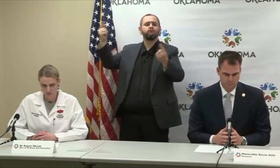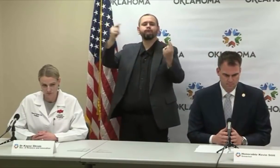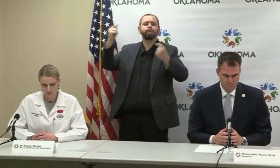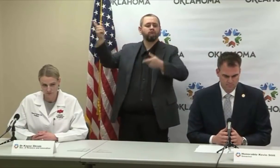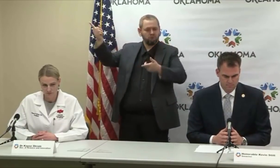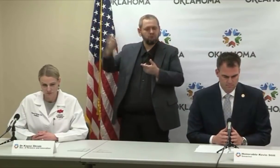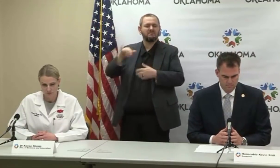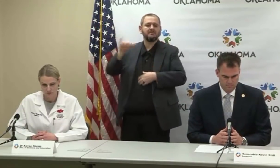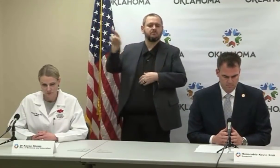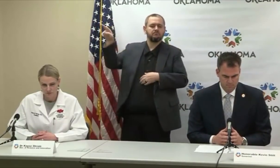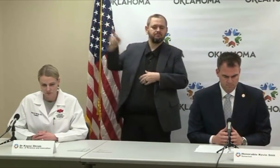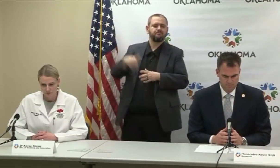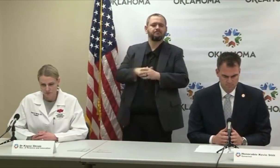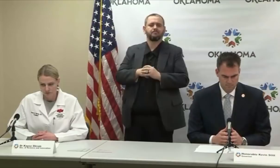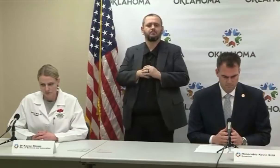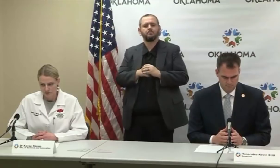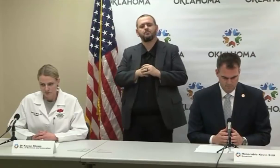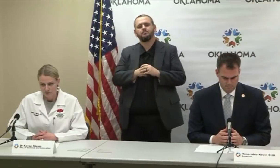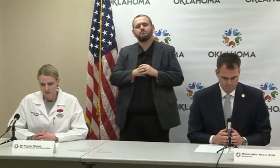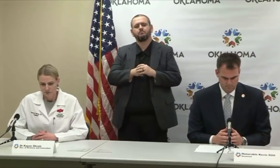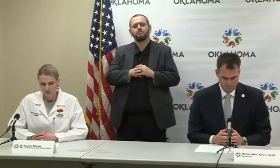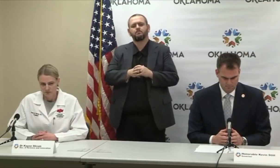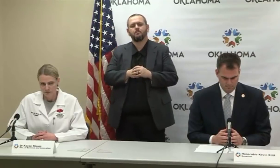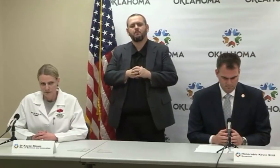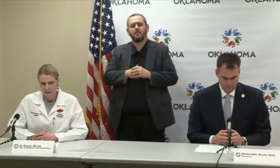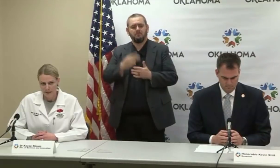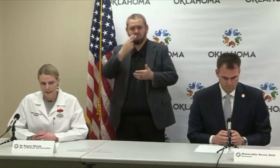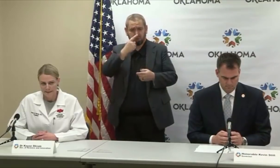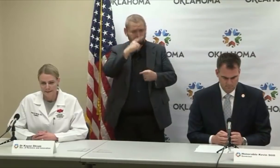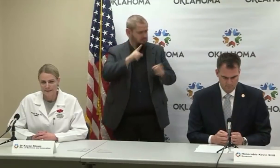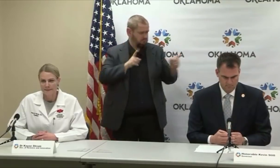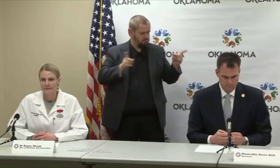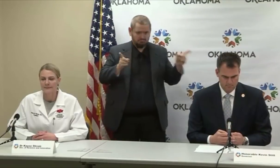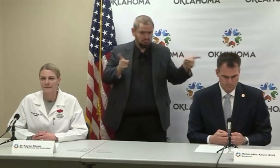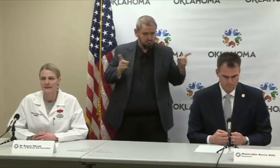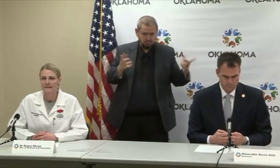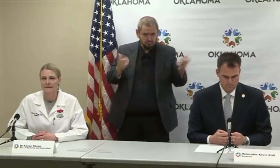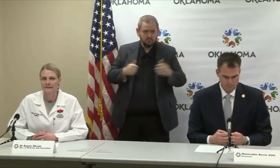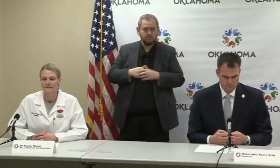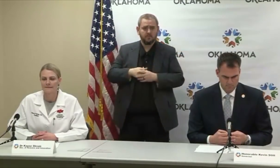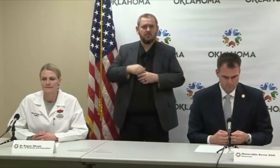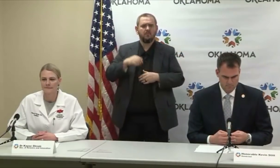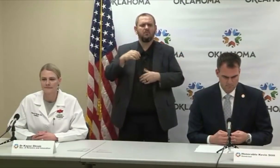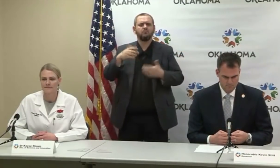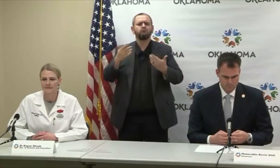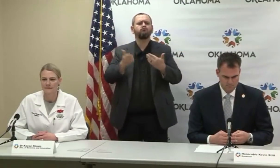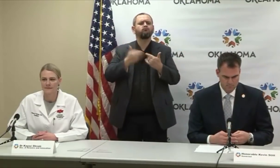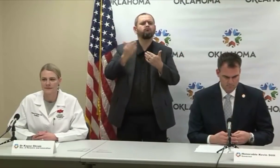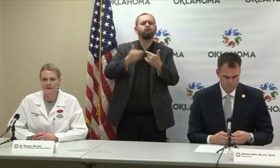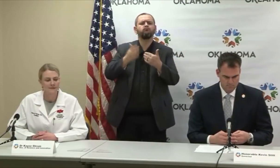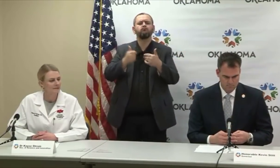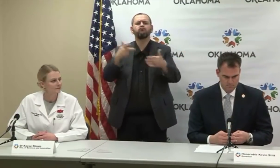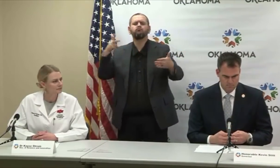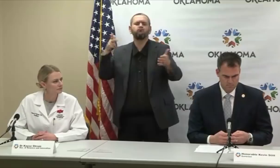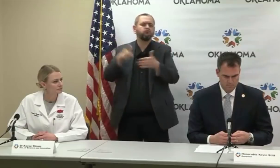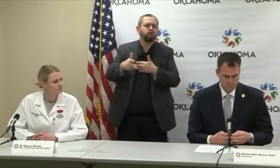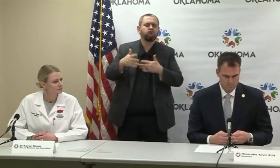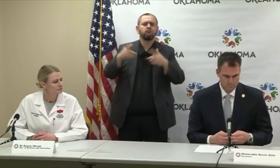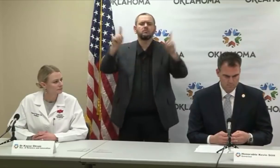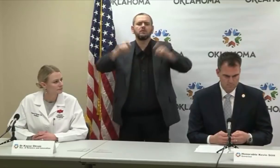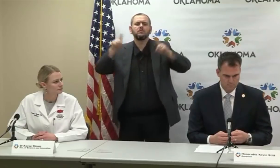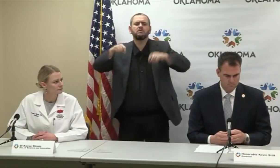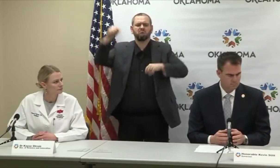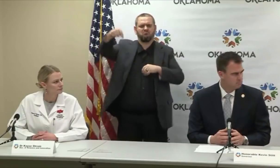what is the timeline? What is the plan to bring that type of drive-through testing that's kind of open to the public to the metros?